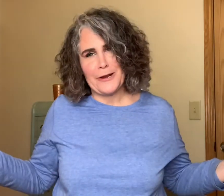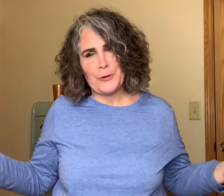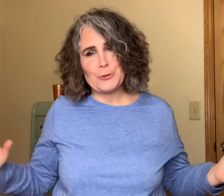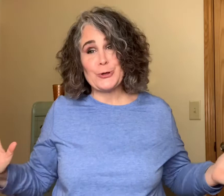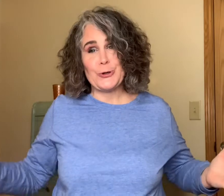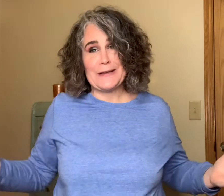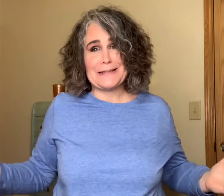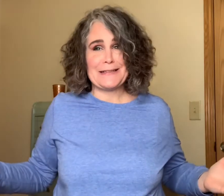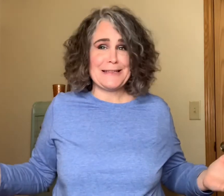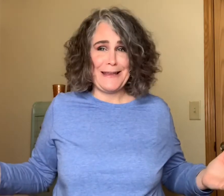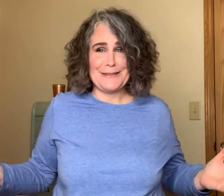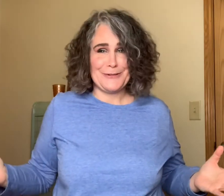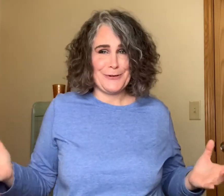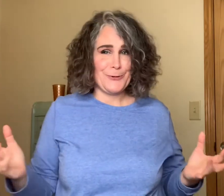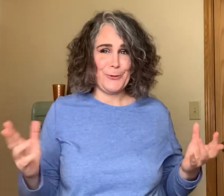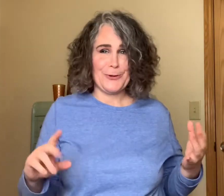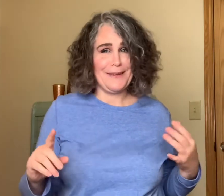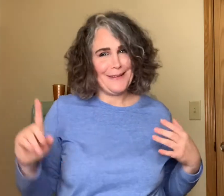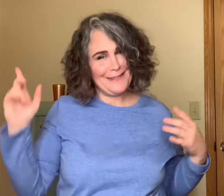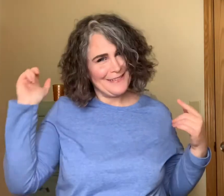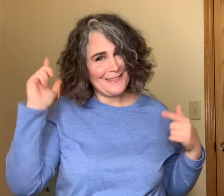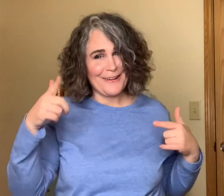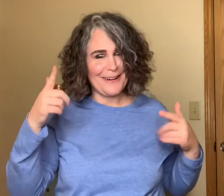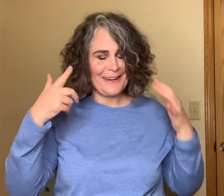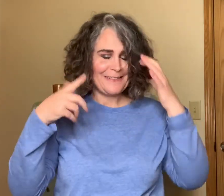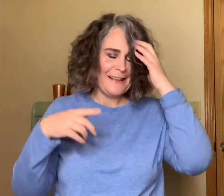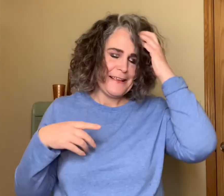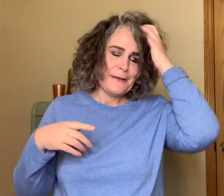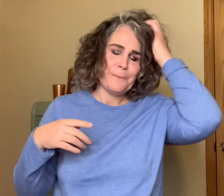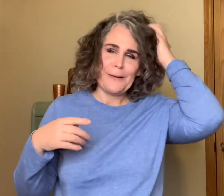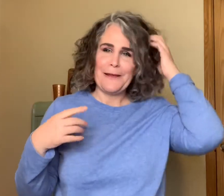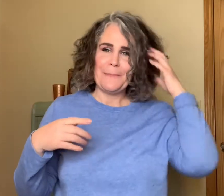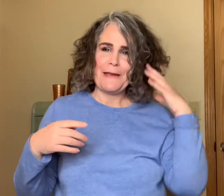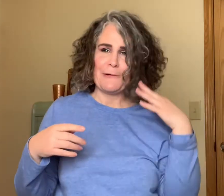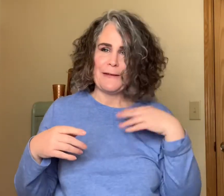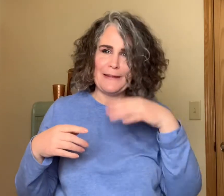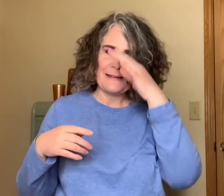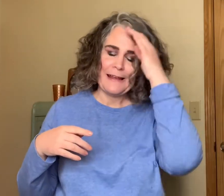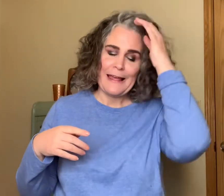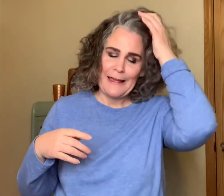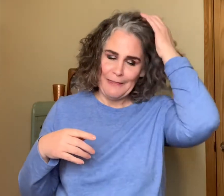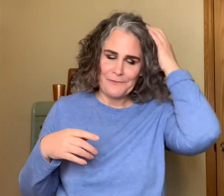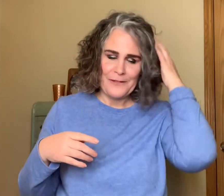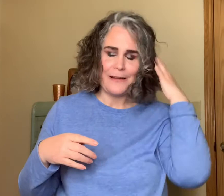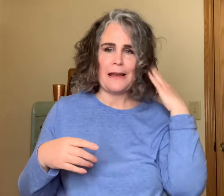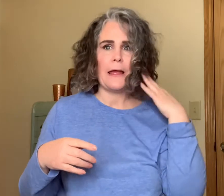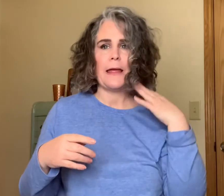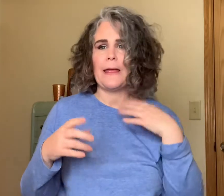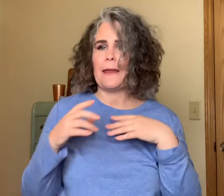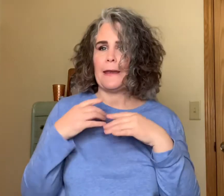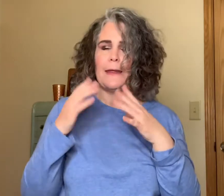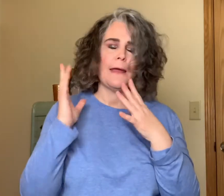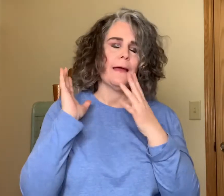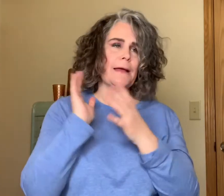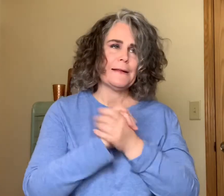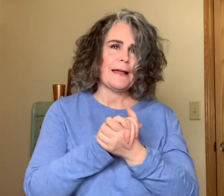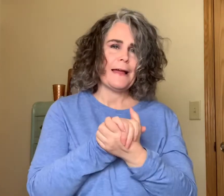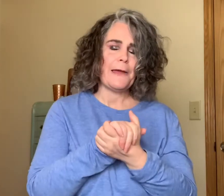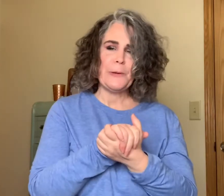lotion you guys can say yes or no Lorraine sorry but I'm counting it I loved it and I would